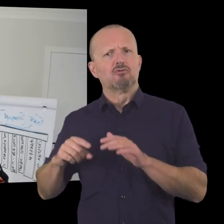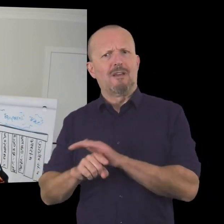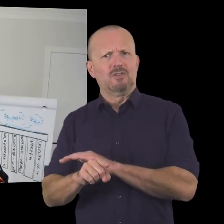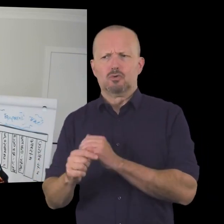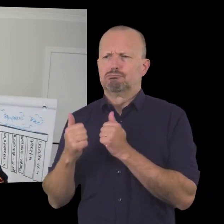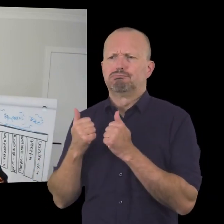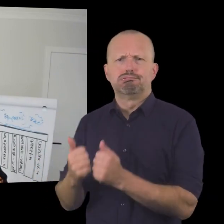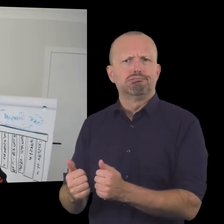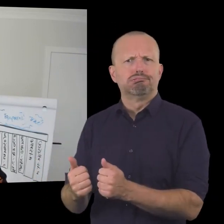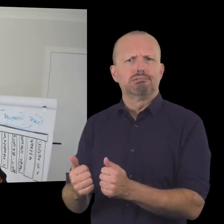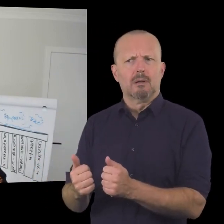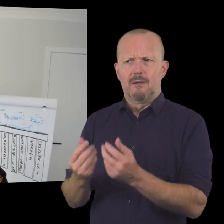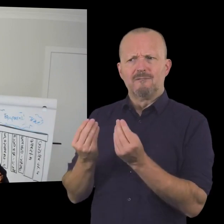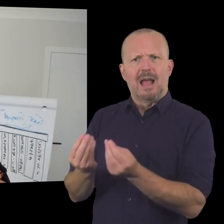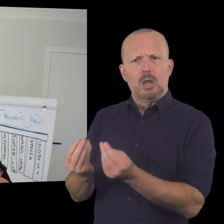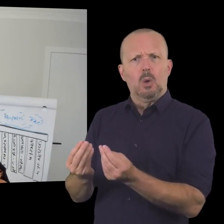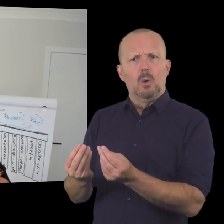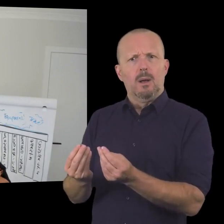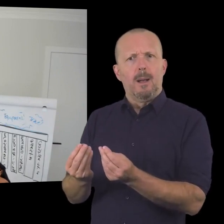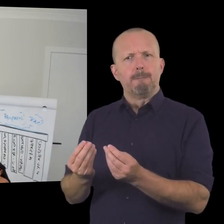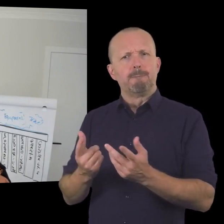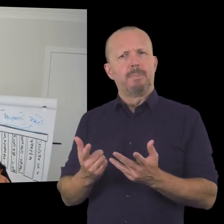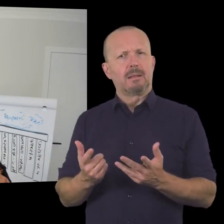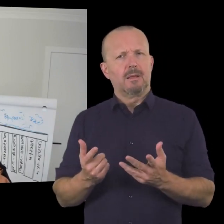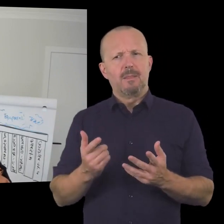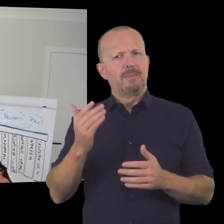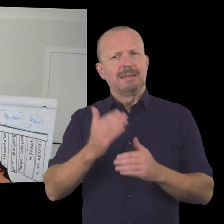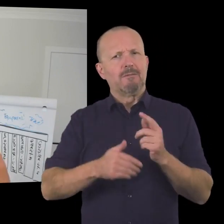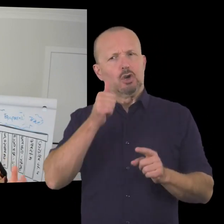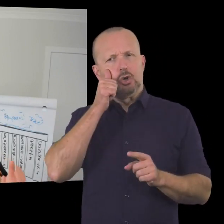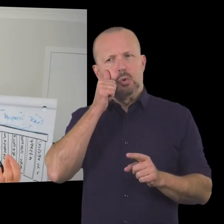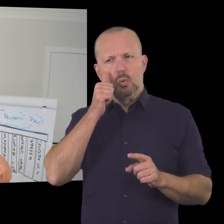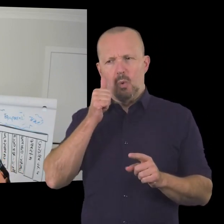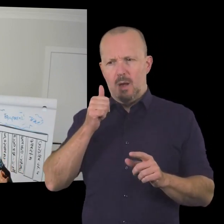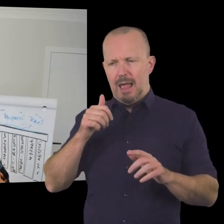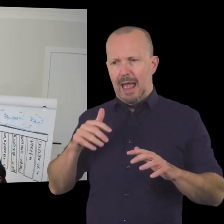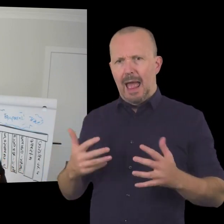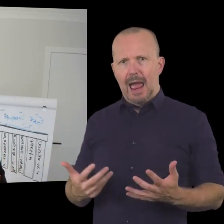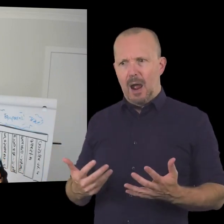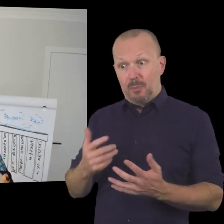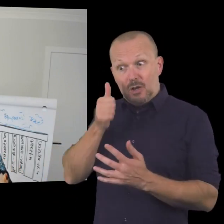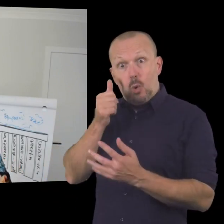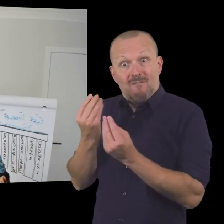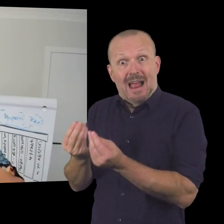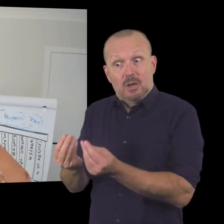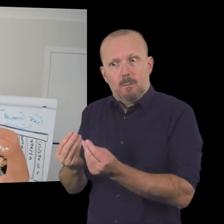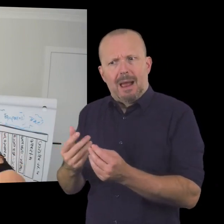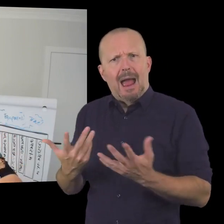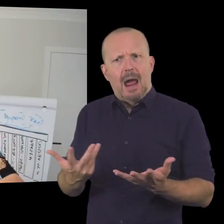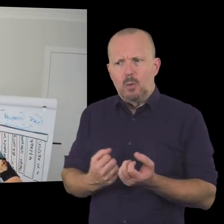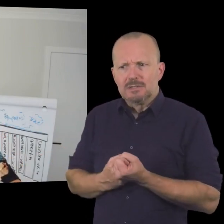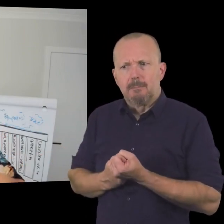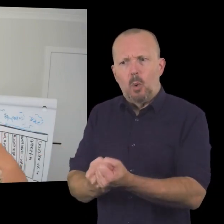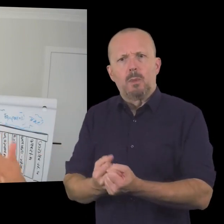that women's refuge made in the community but hadn't taken the step from connecting and understanding and and buying into the why to